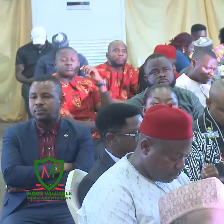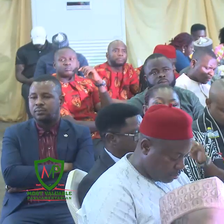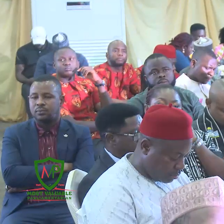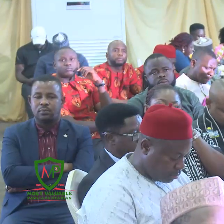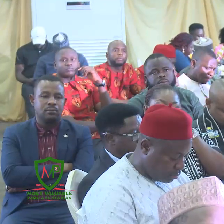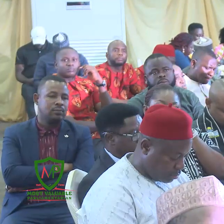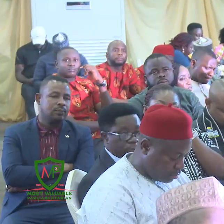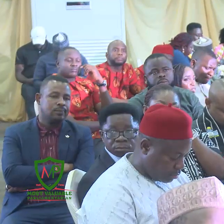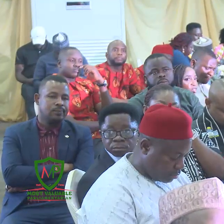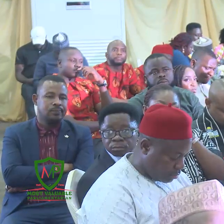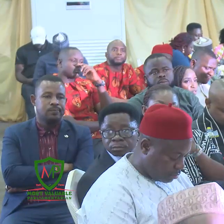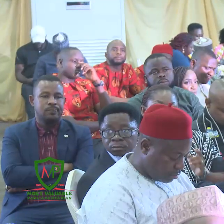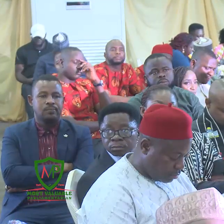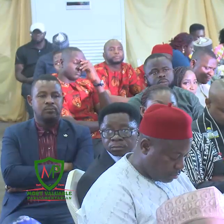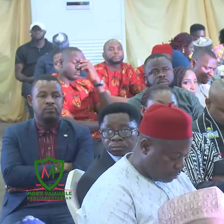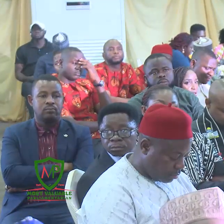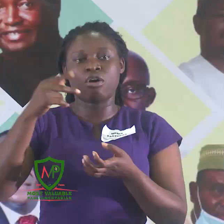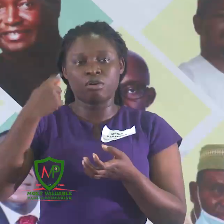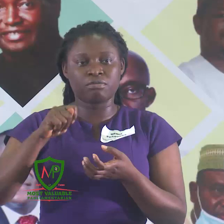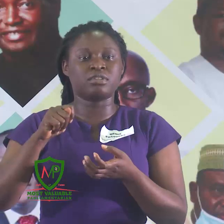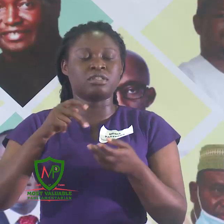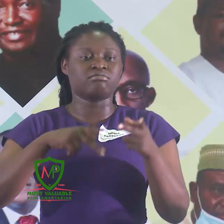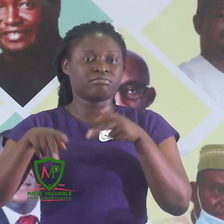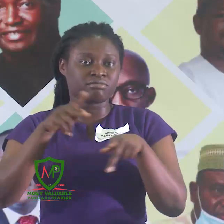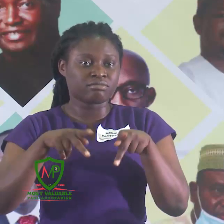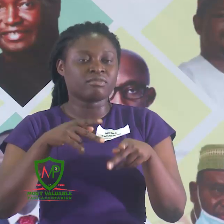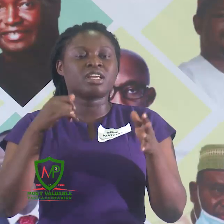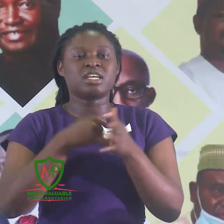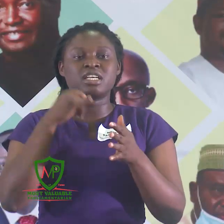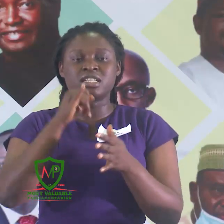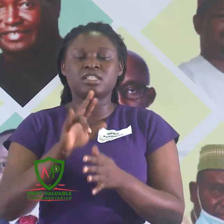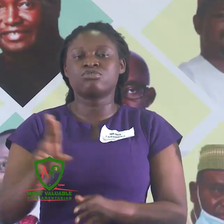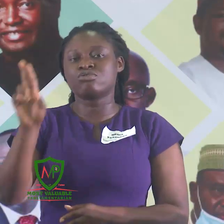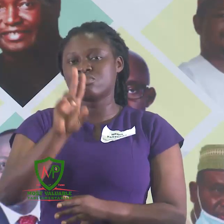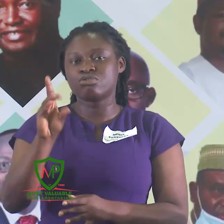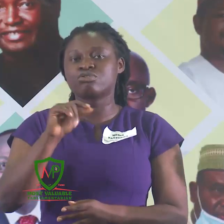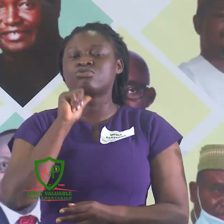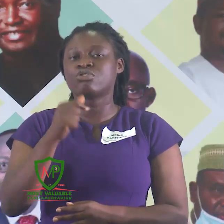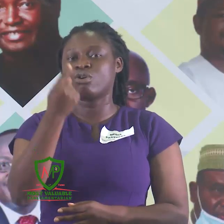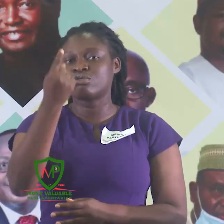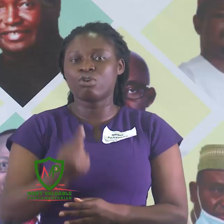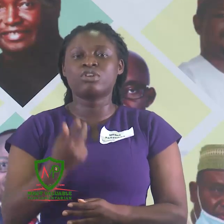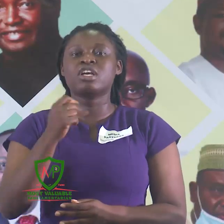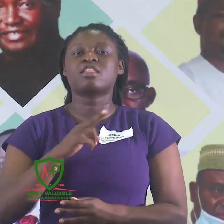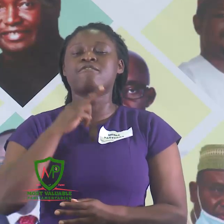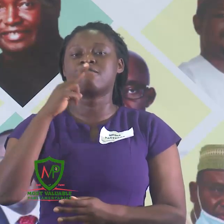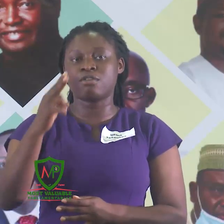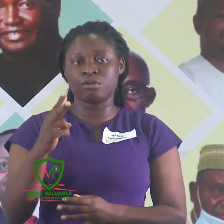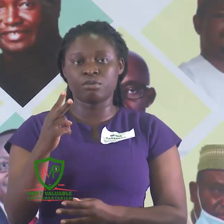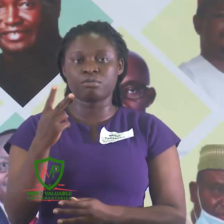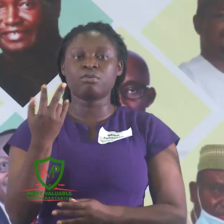mix of the matrix. It's used not only the volume of bills,